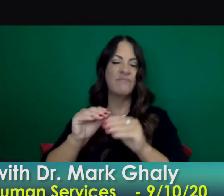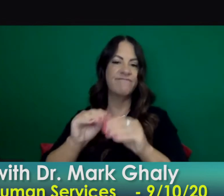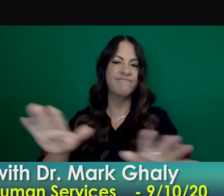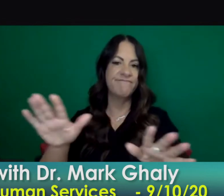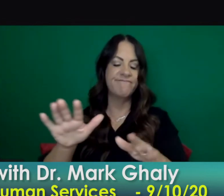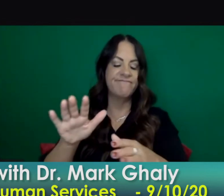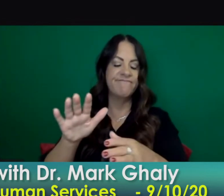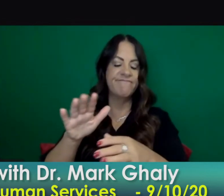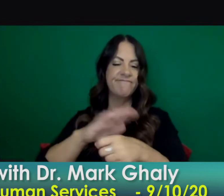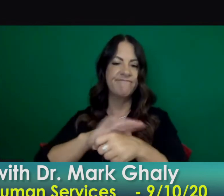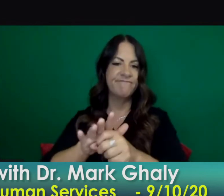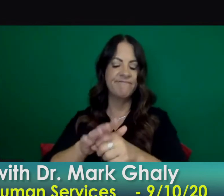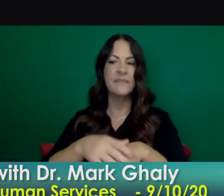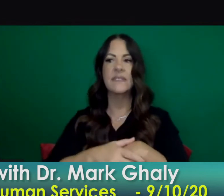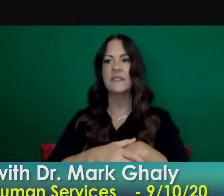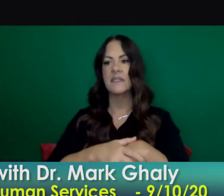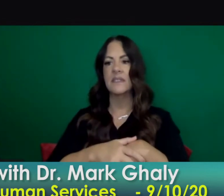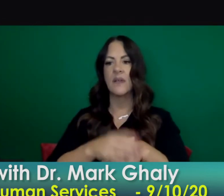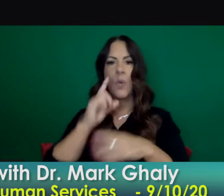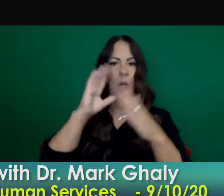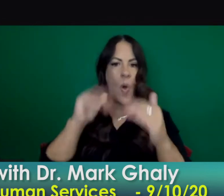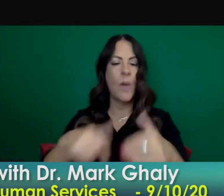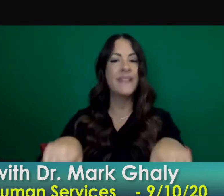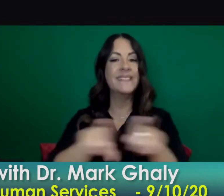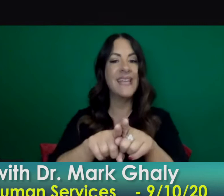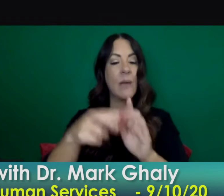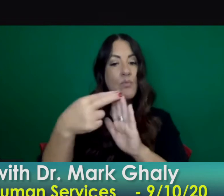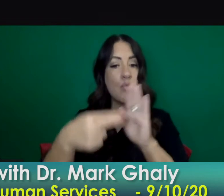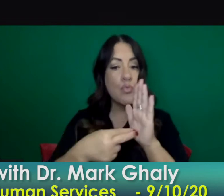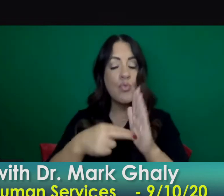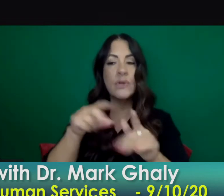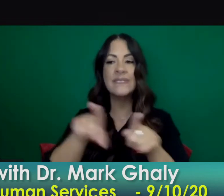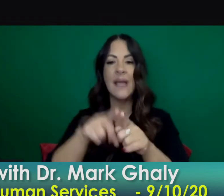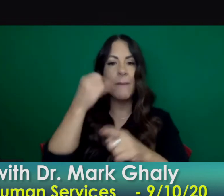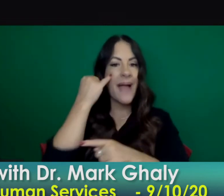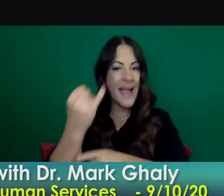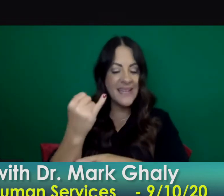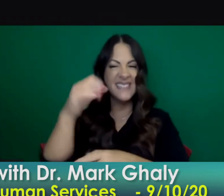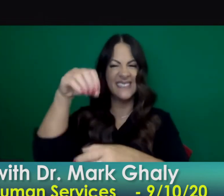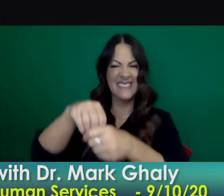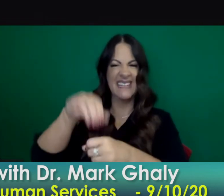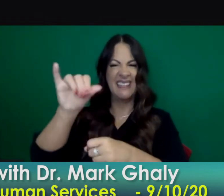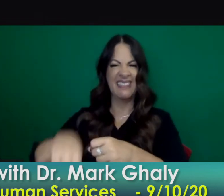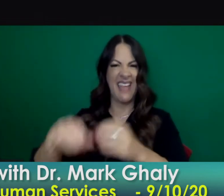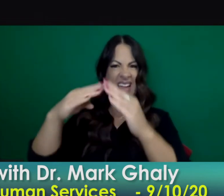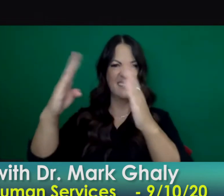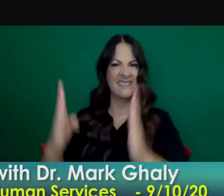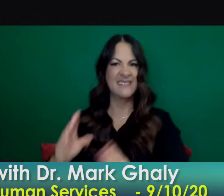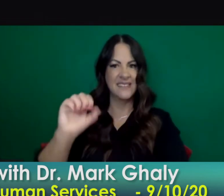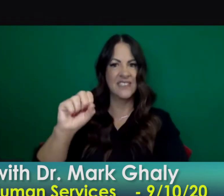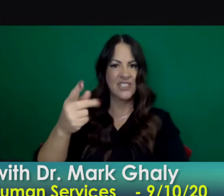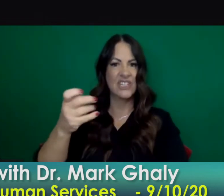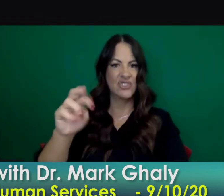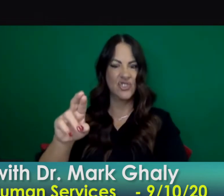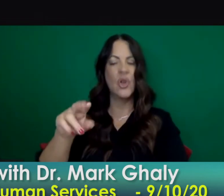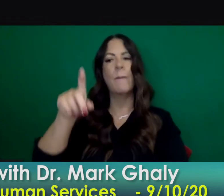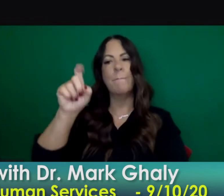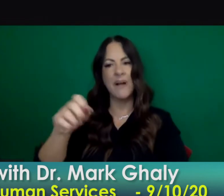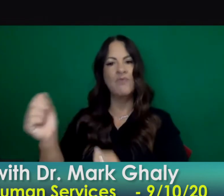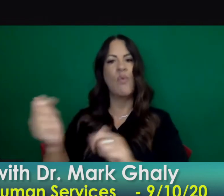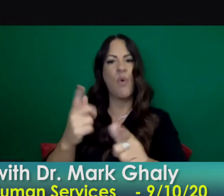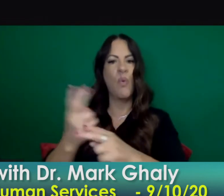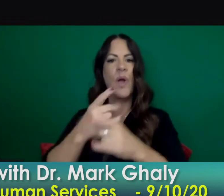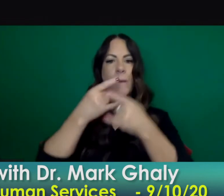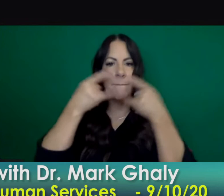hope that some of the same rules or ideas of wearing your mask and staying six feet apart and not mixing when